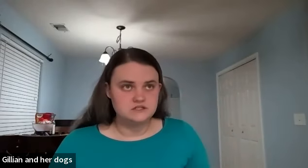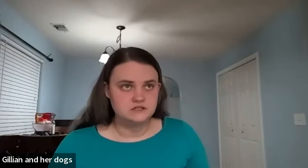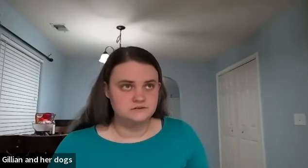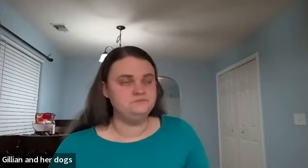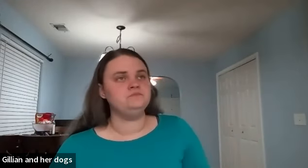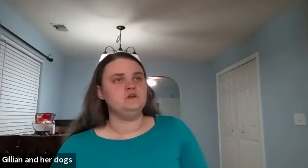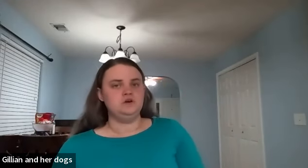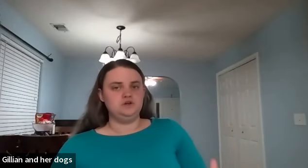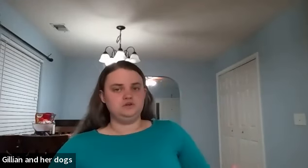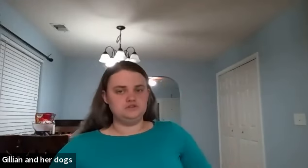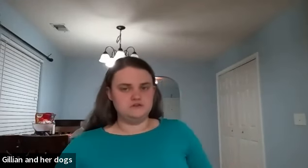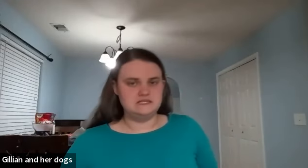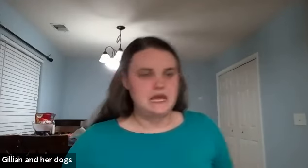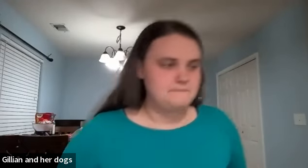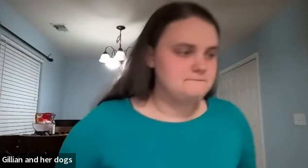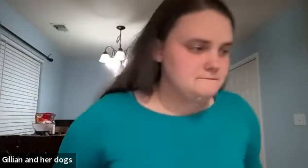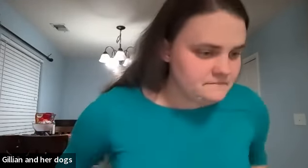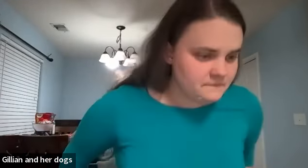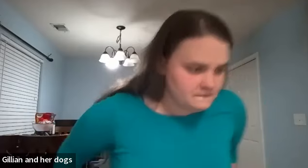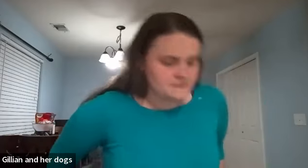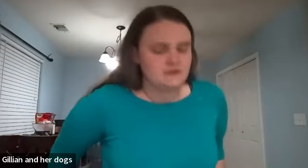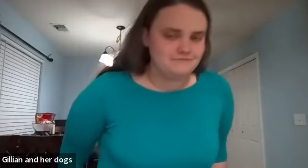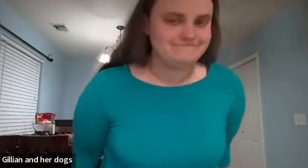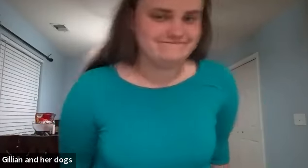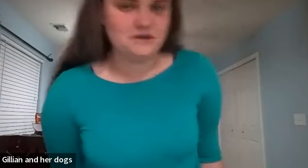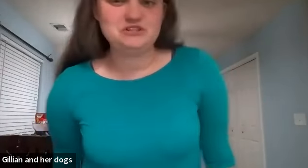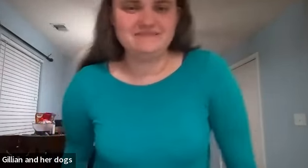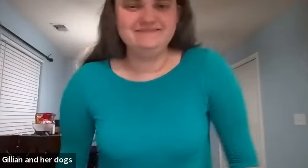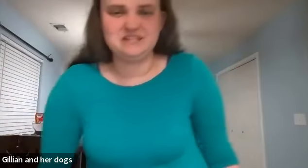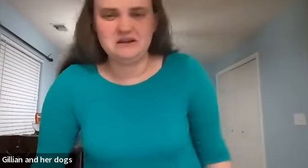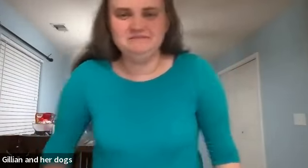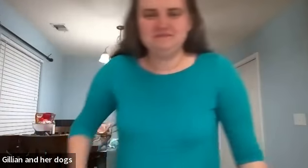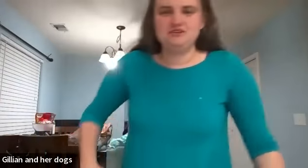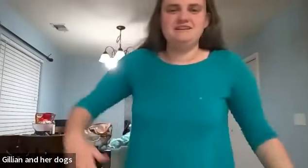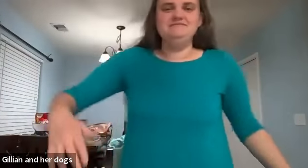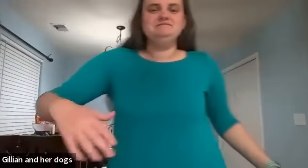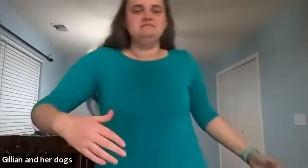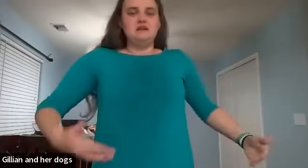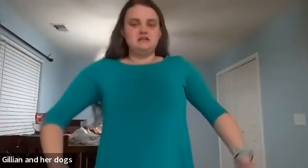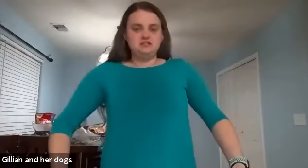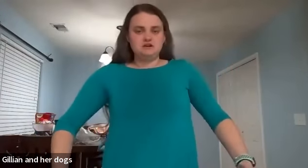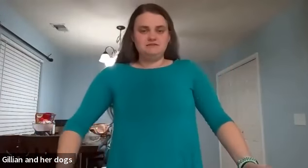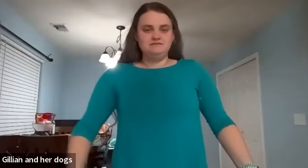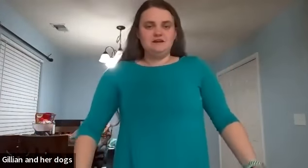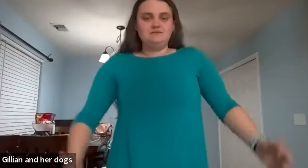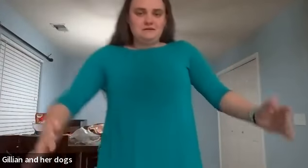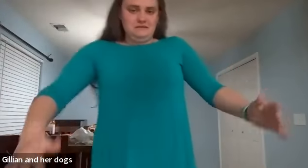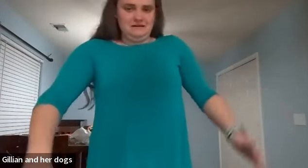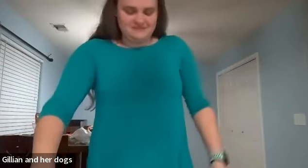you'll do the same motion sorry trying to is you're gonna i